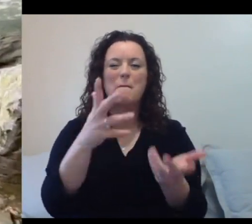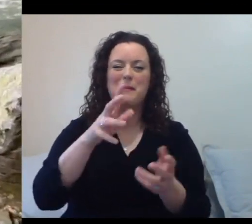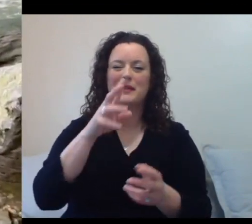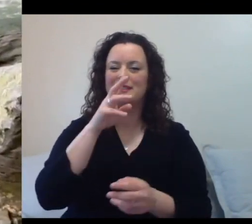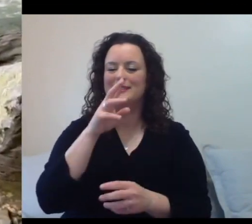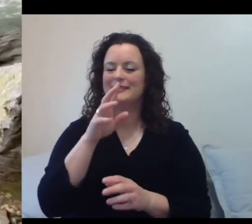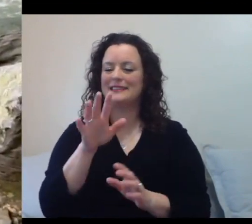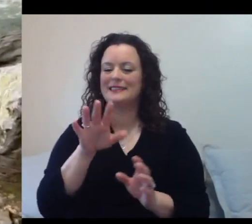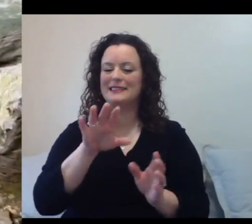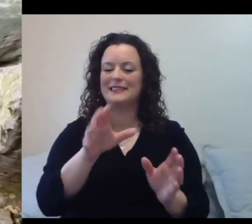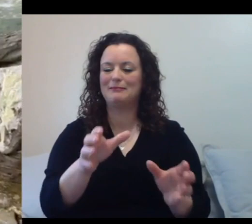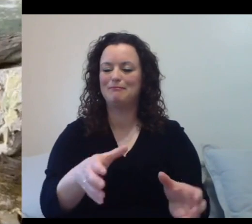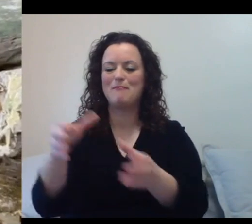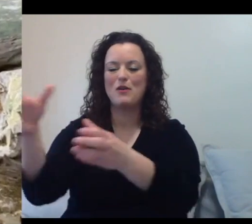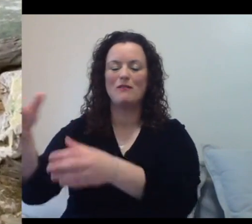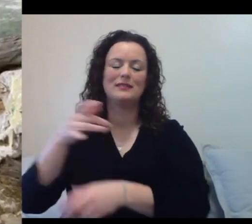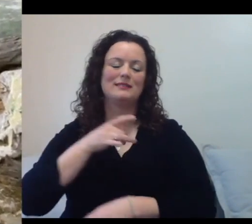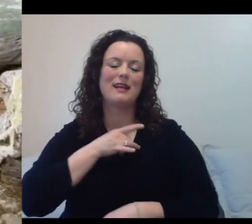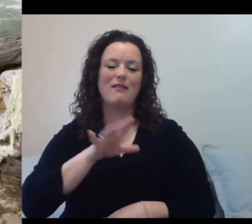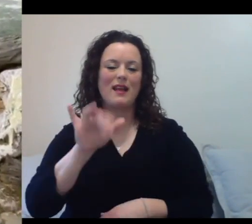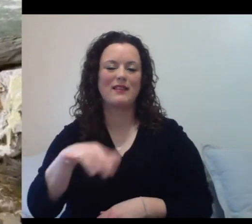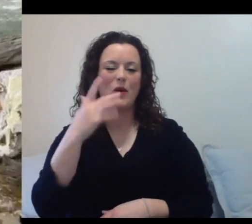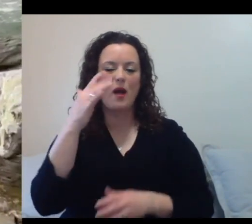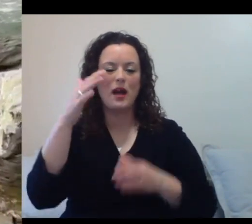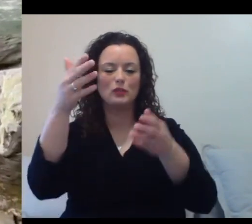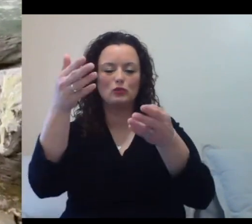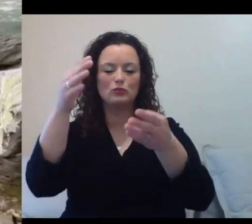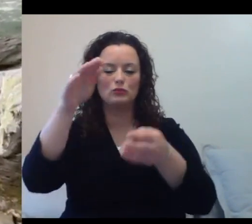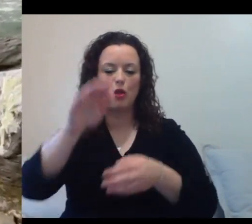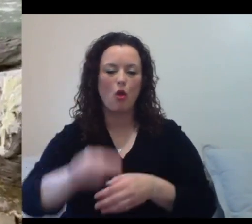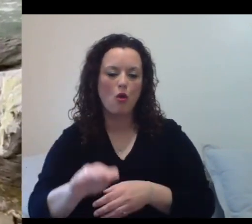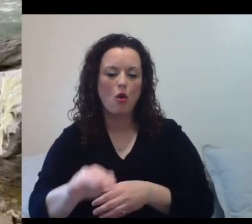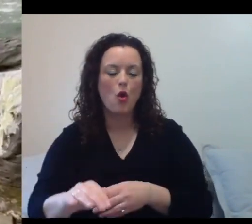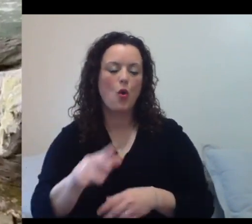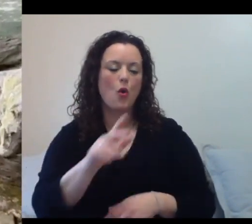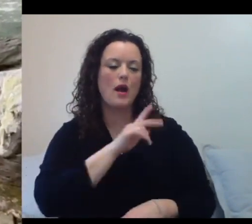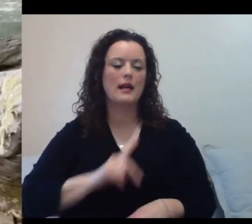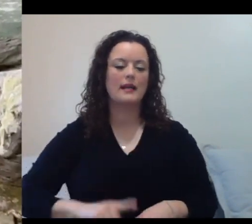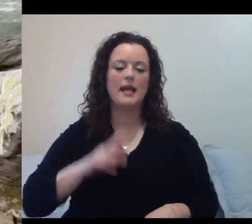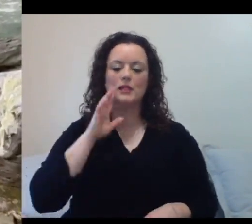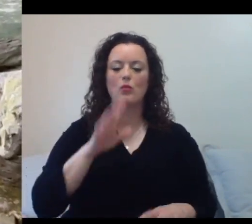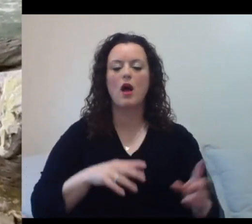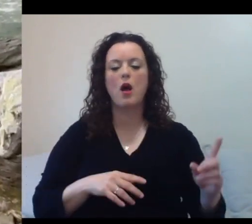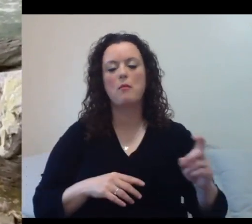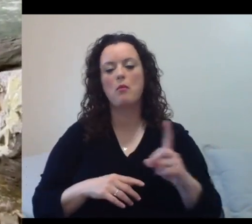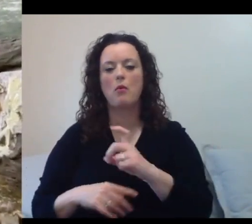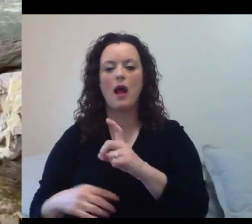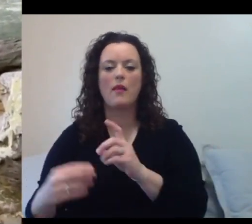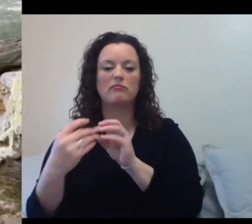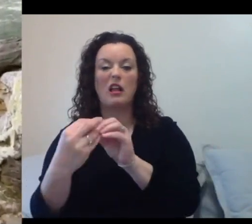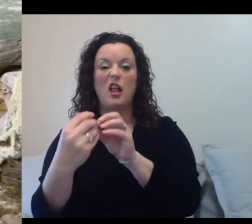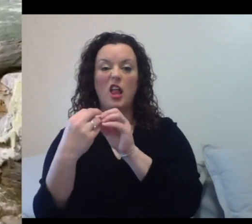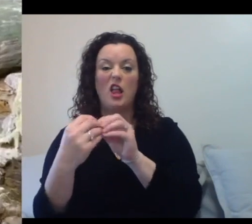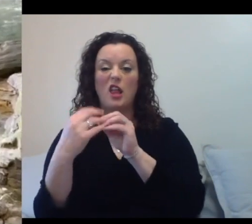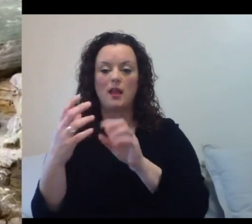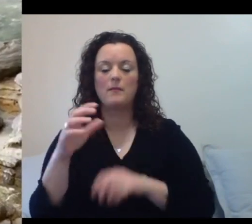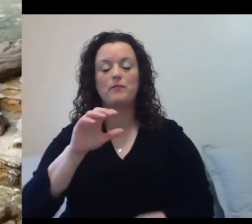kings are going to walk by and there's a little bit of altercation. So speaking of altercation, breeding season is when it gets really stressful in the year.